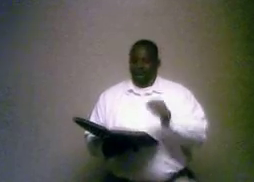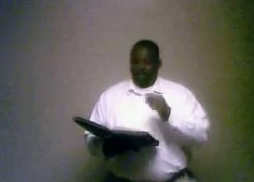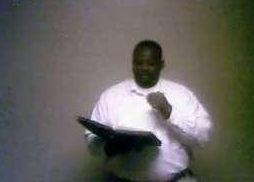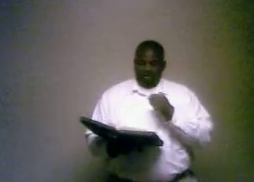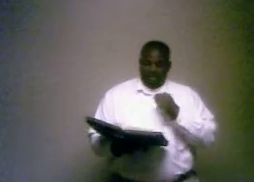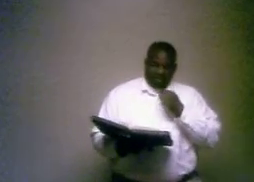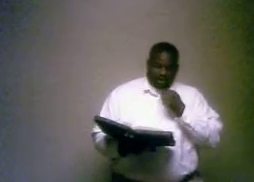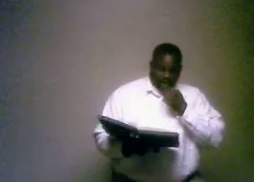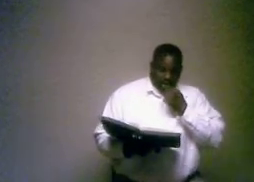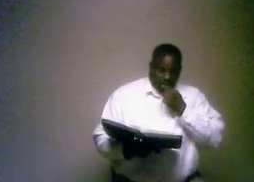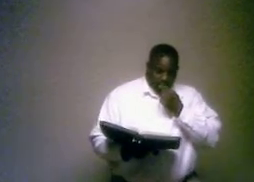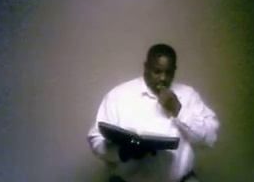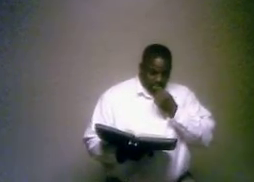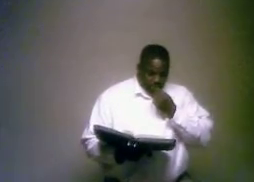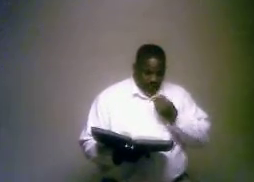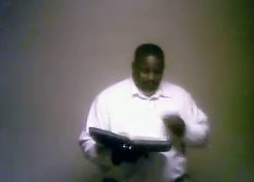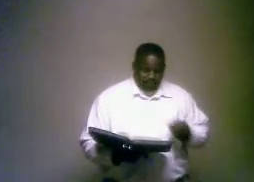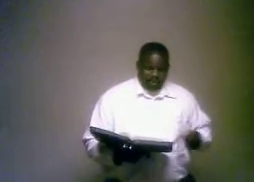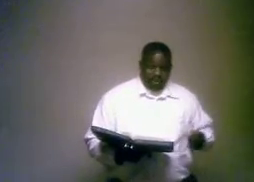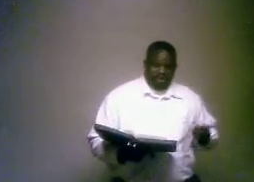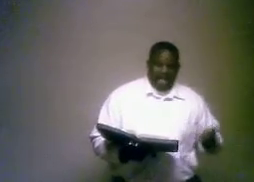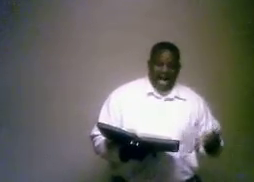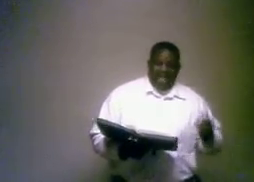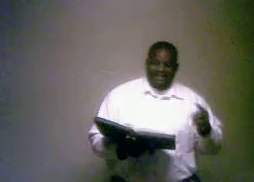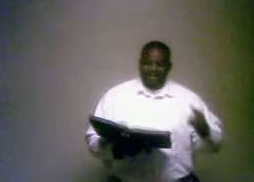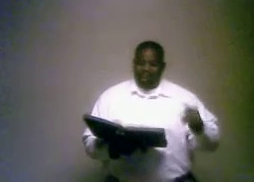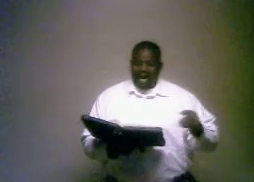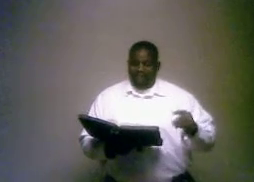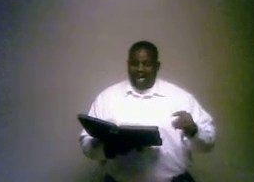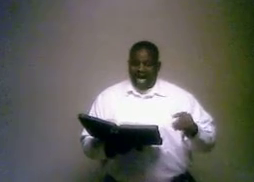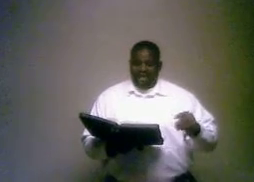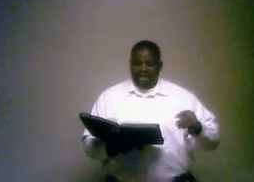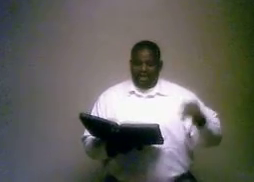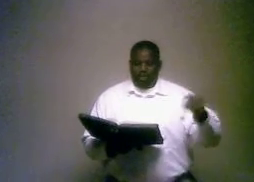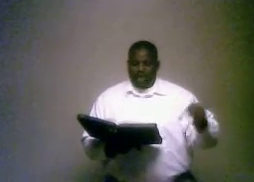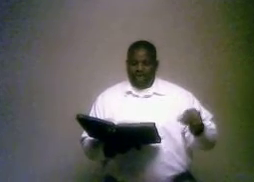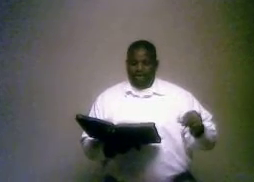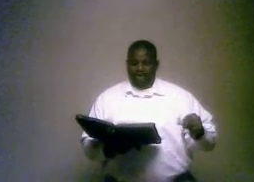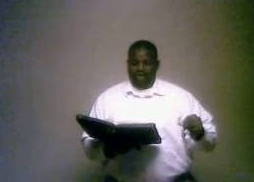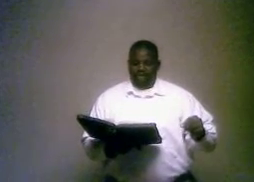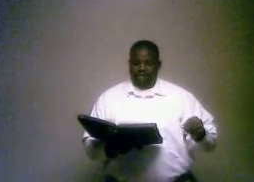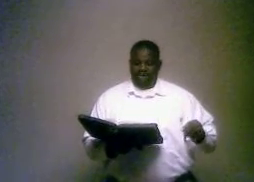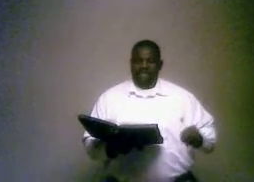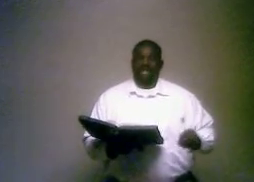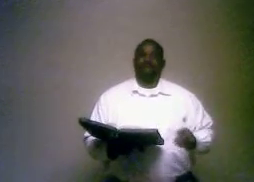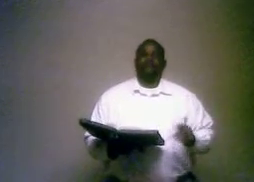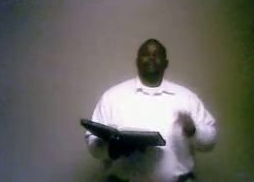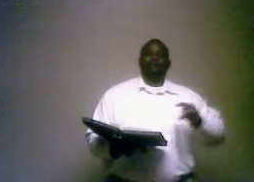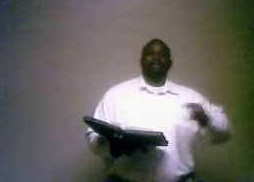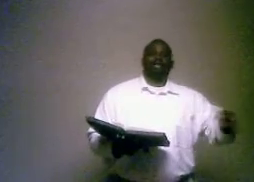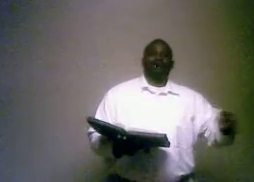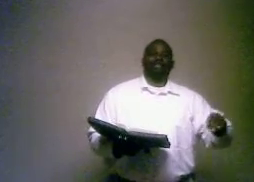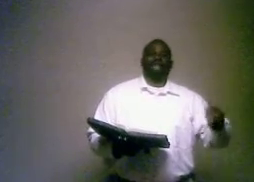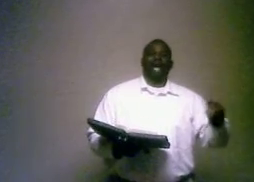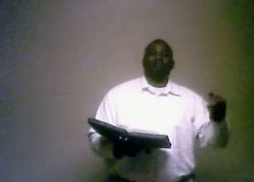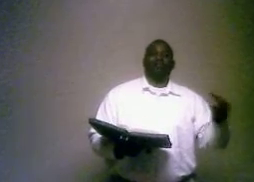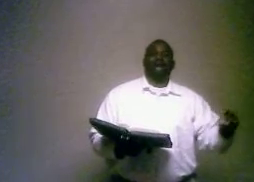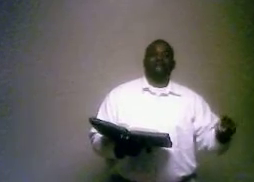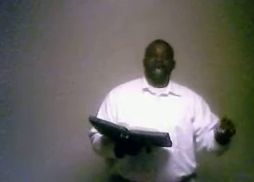Let's read on. John did baptize in the wilderness among the lost. John baptized.